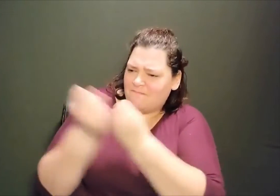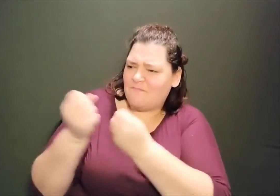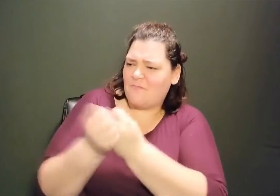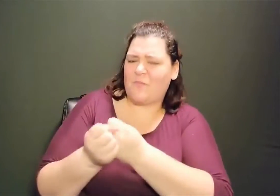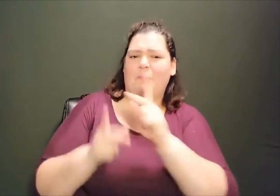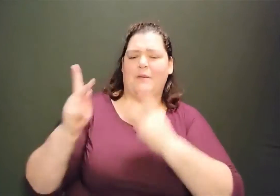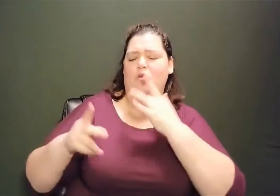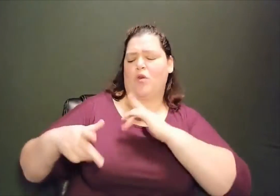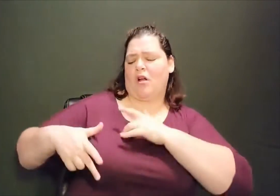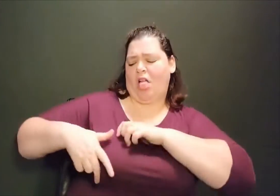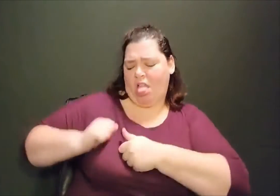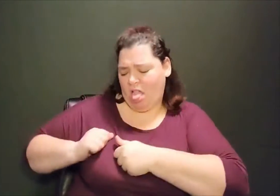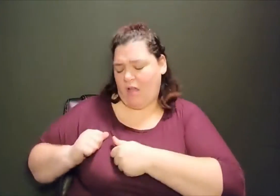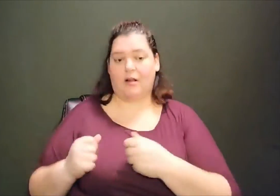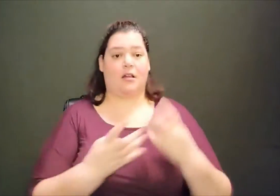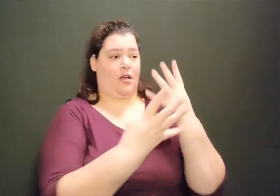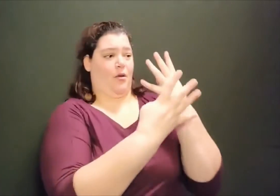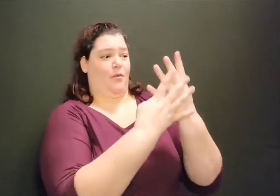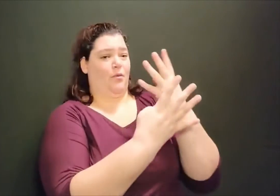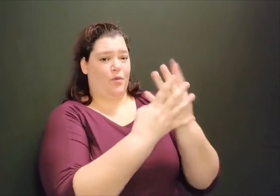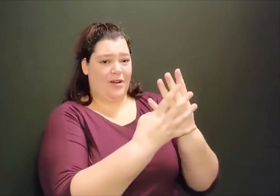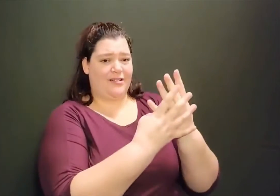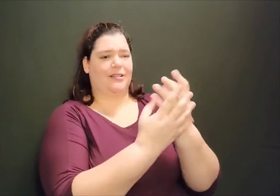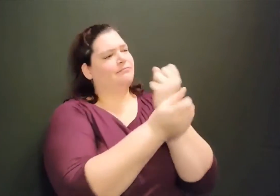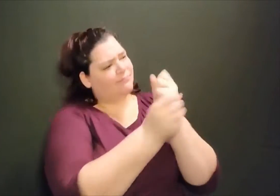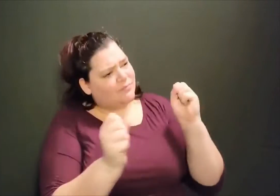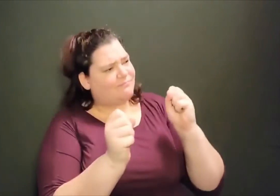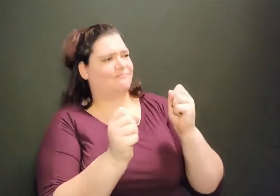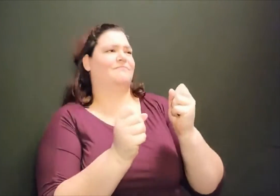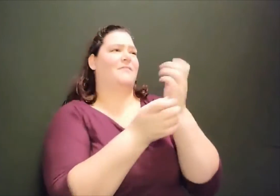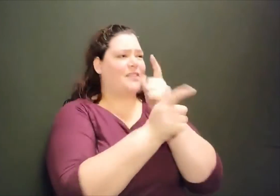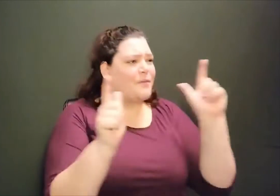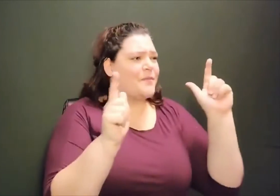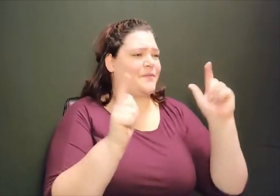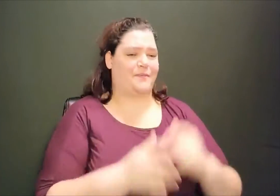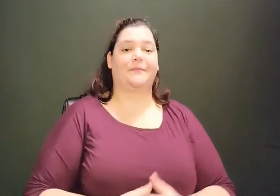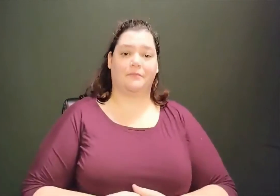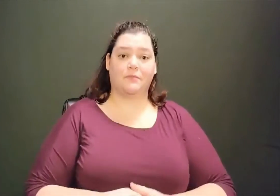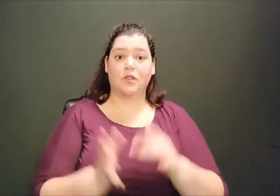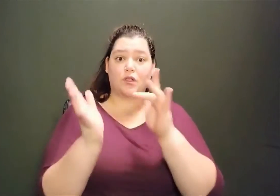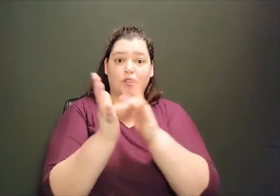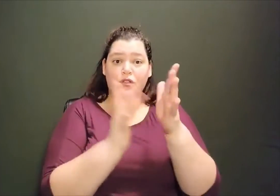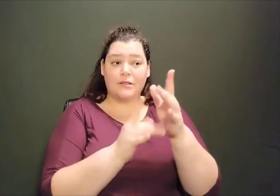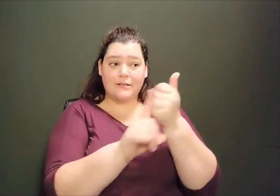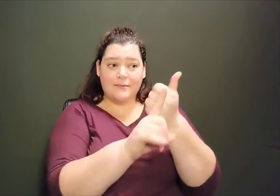the brokenhearted, to proclaim liberty to the captives and release to the prisoners.